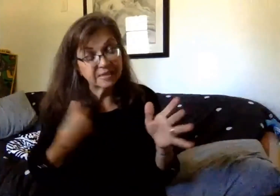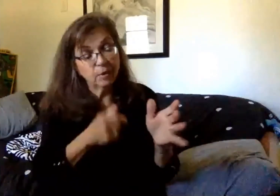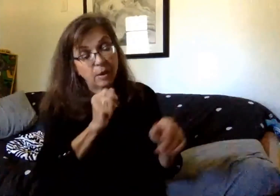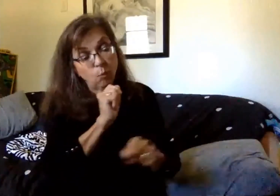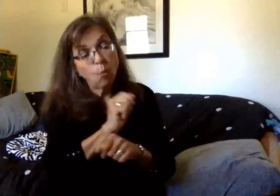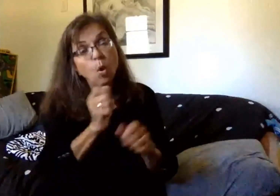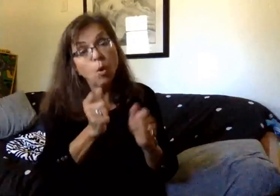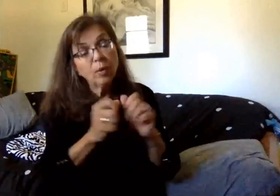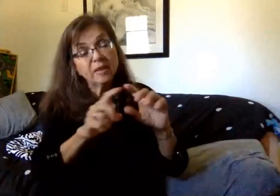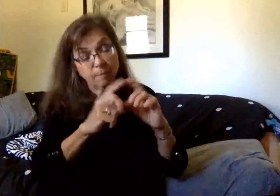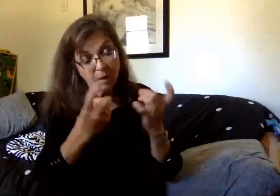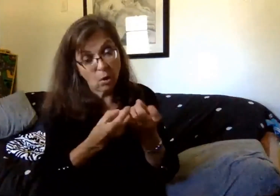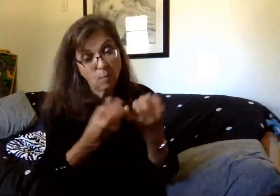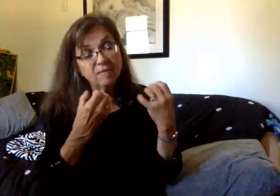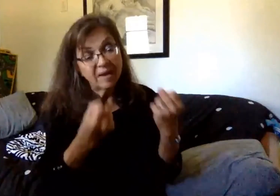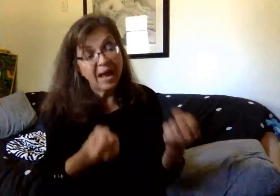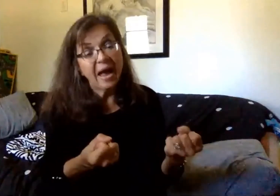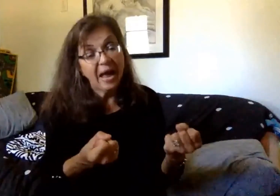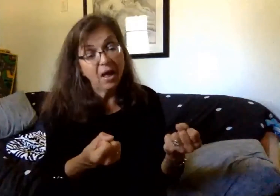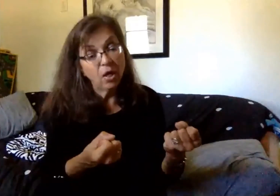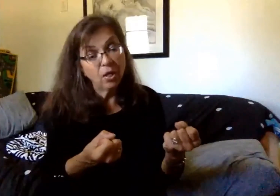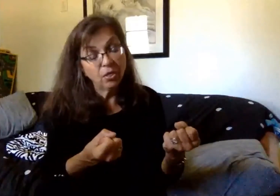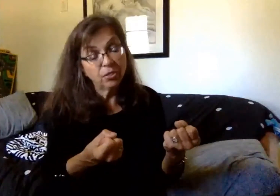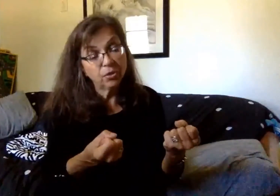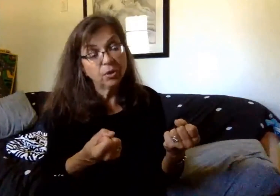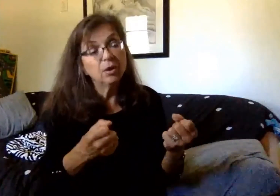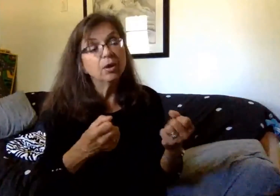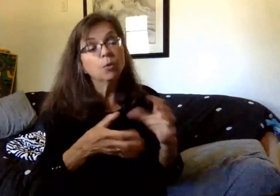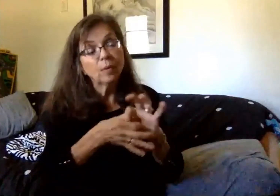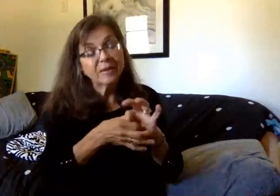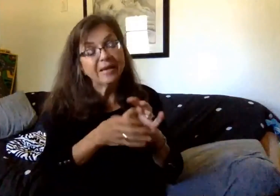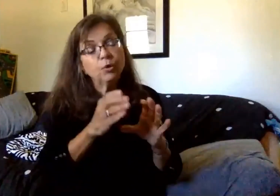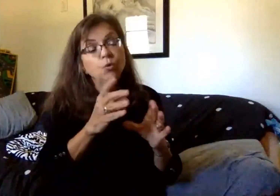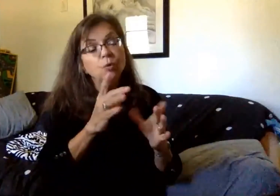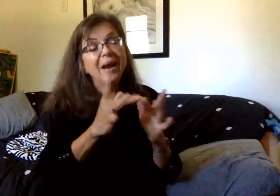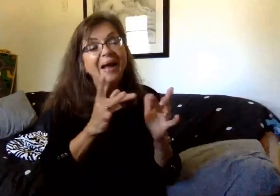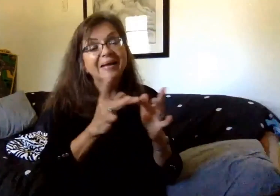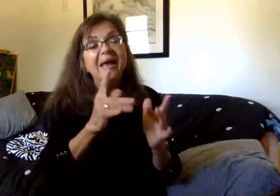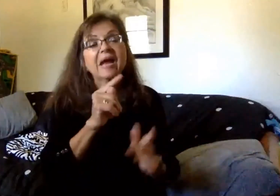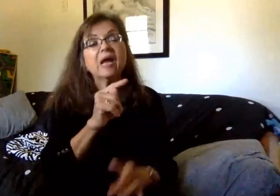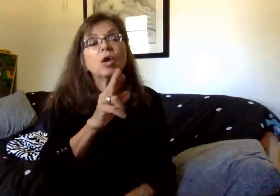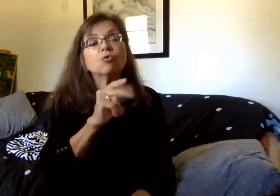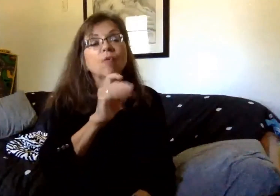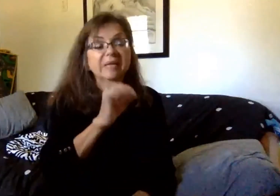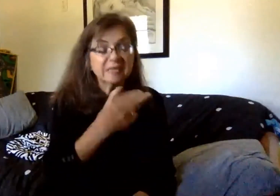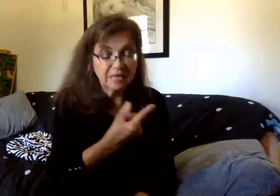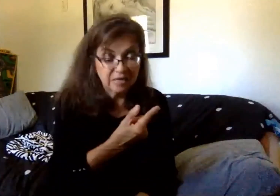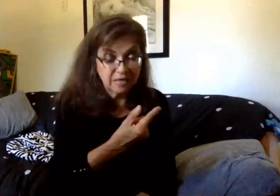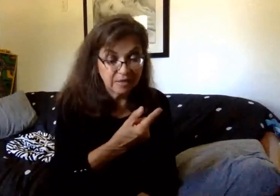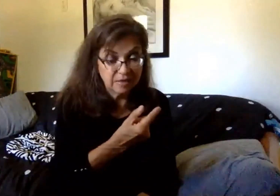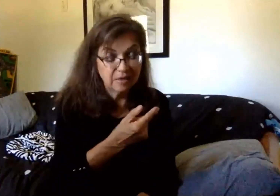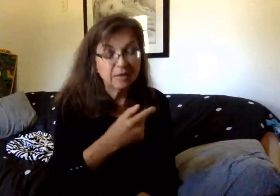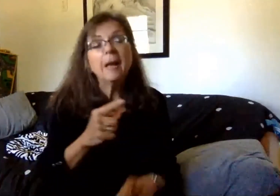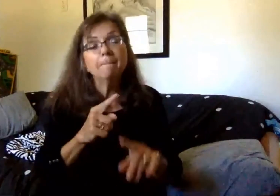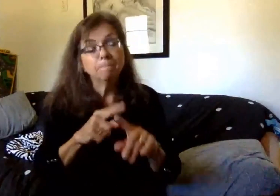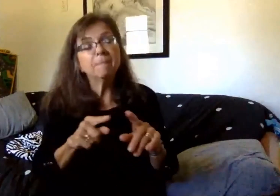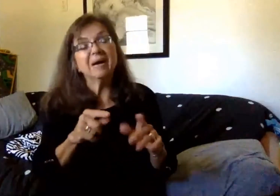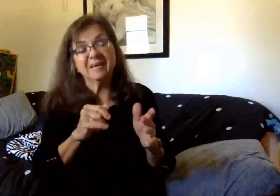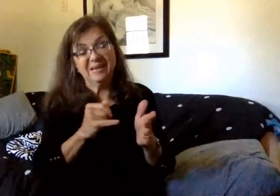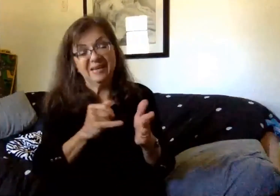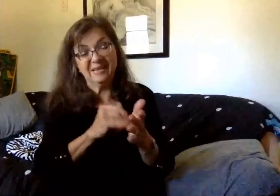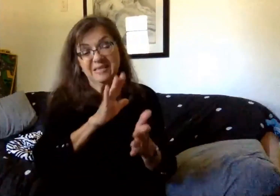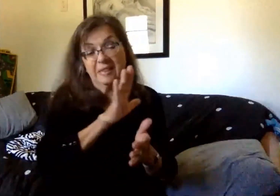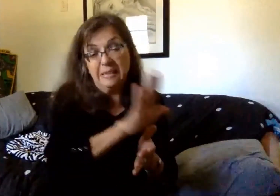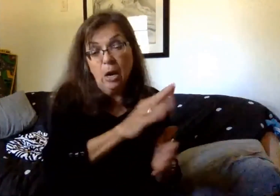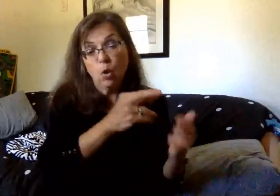the Department of Health on matters such as contact tracing, quarantine, and isolation efforts. But it is the Department of Health that will